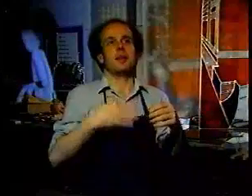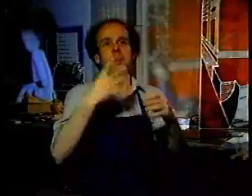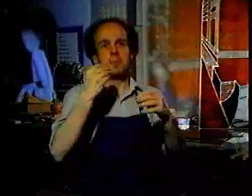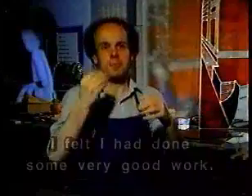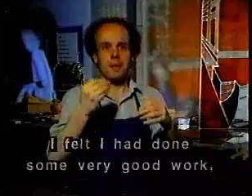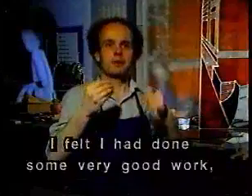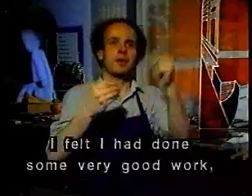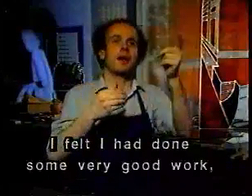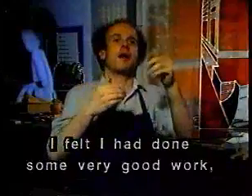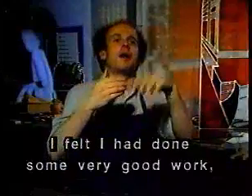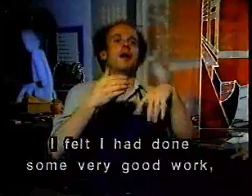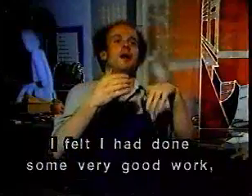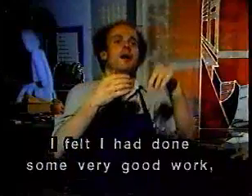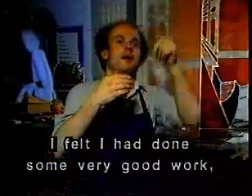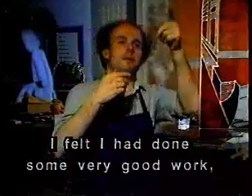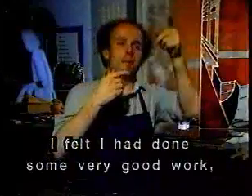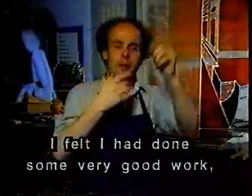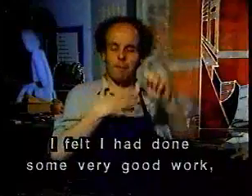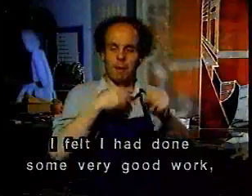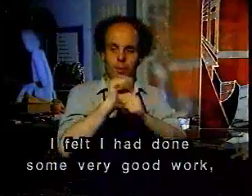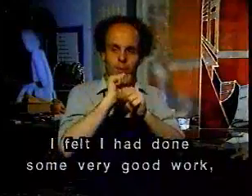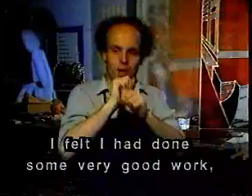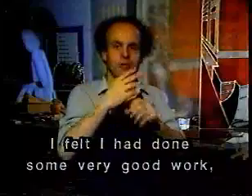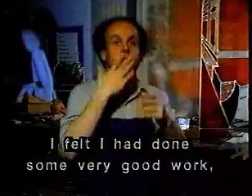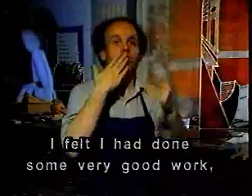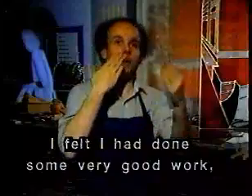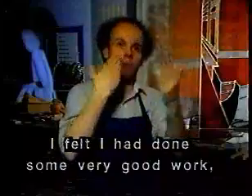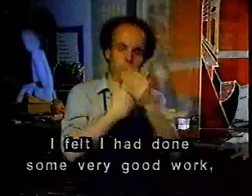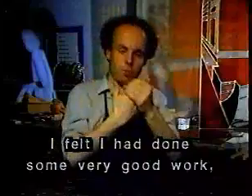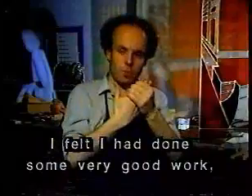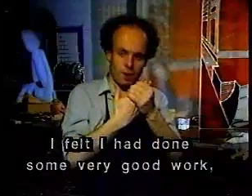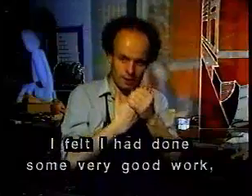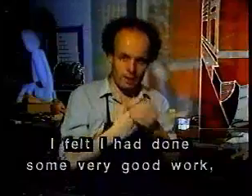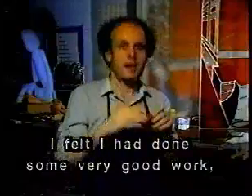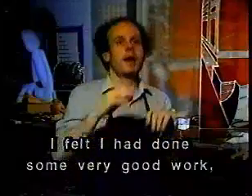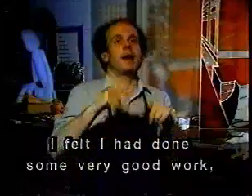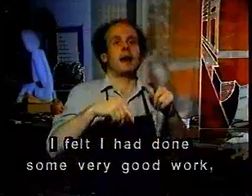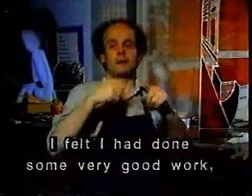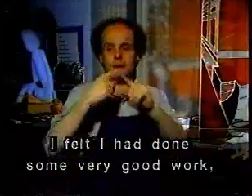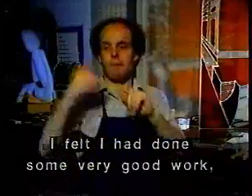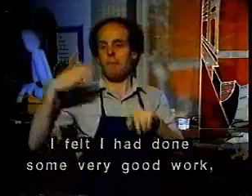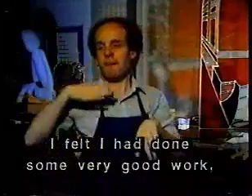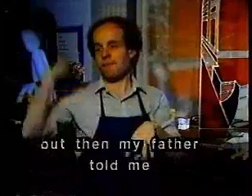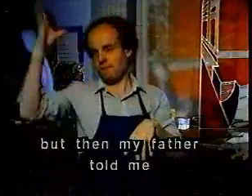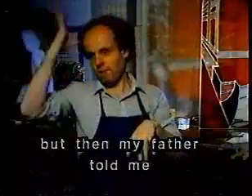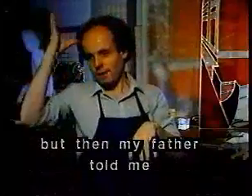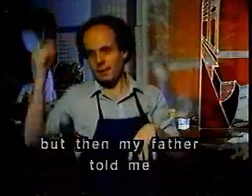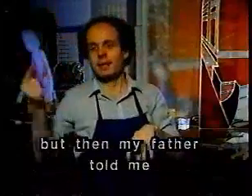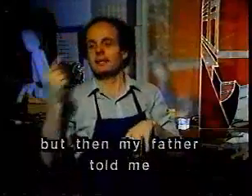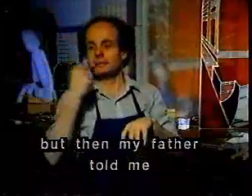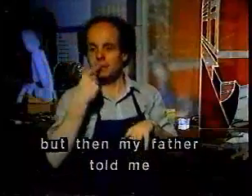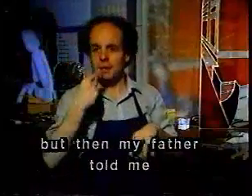I felt I had done some very good work, but then my father told me